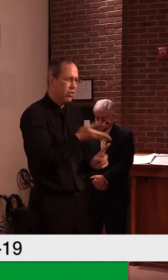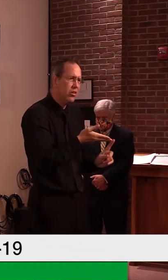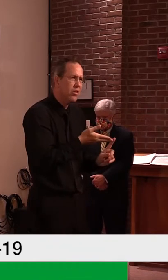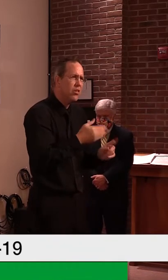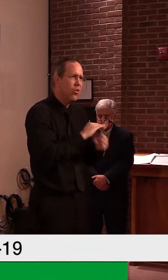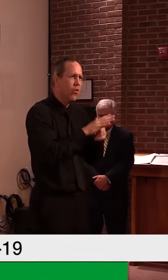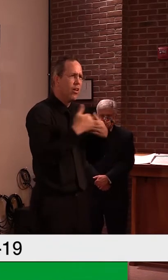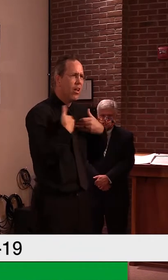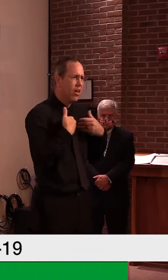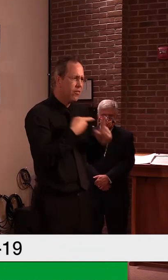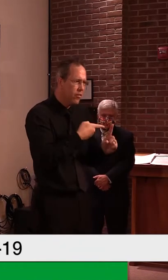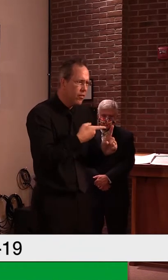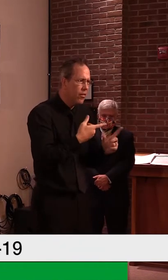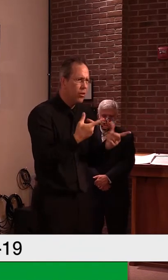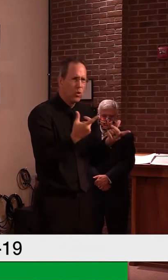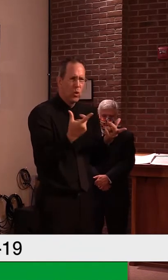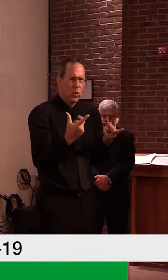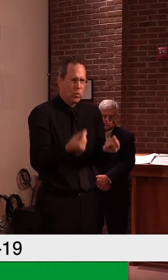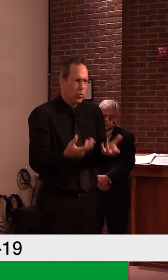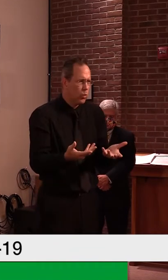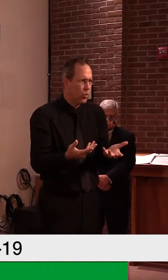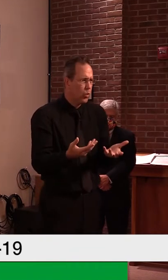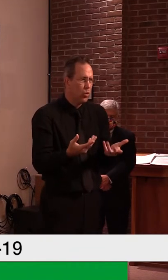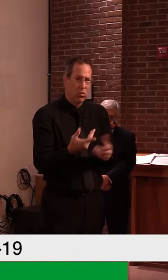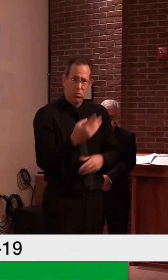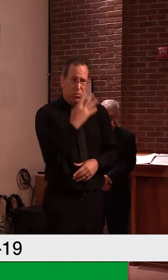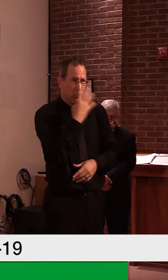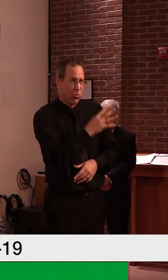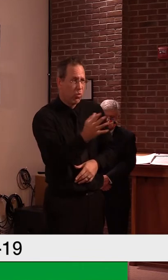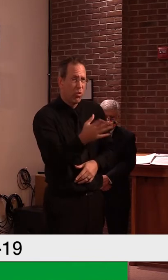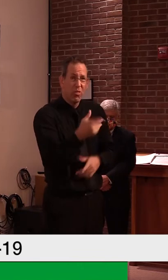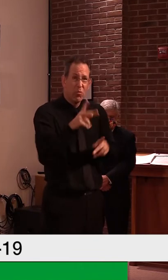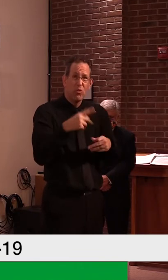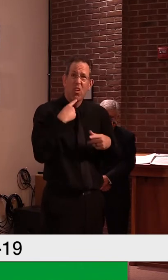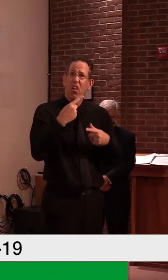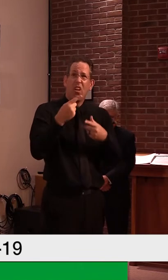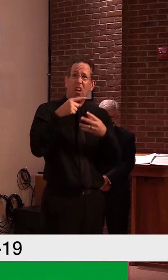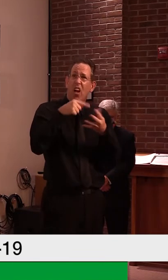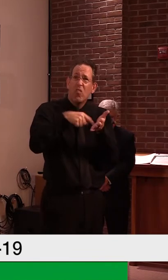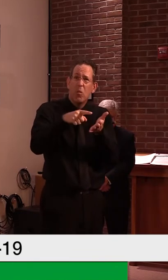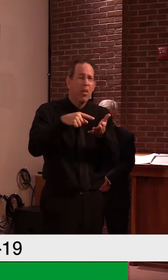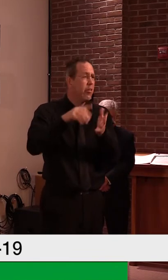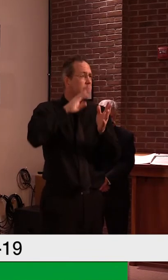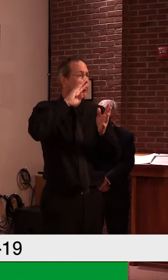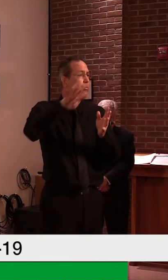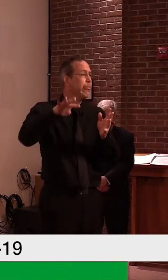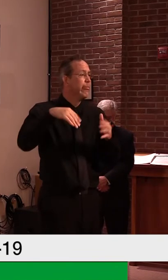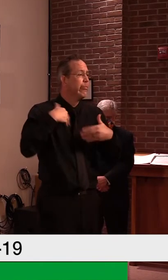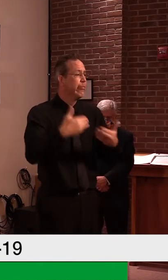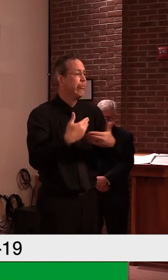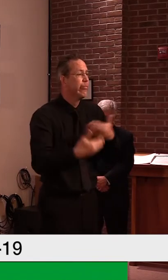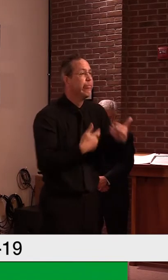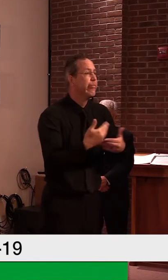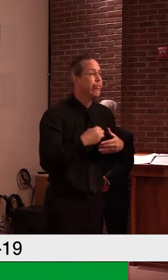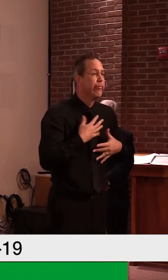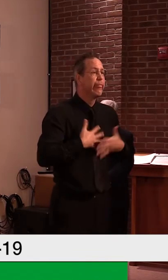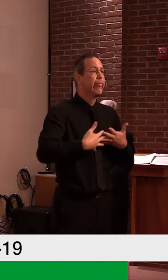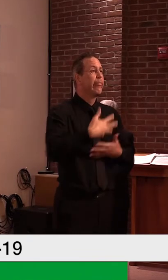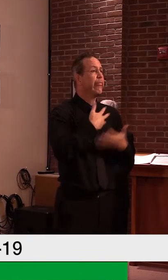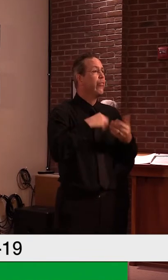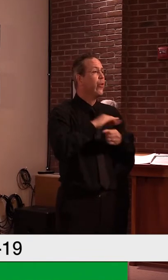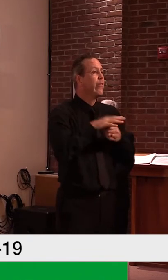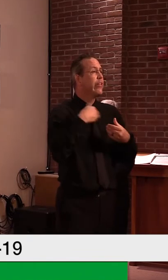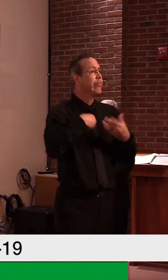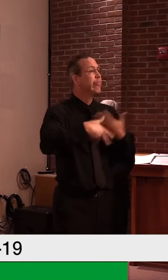you know, without a test in my life or, um, you know, or, or try to go get an